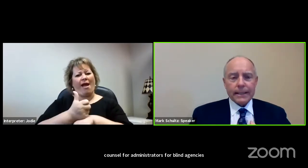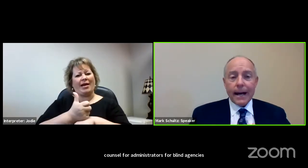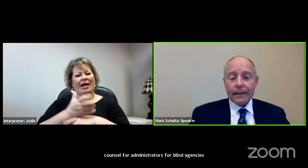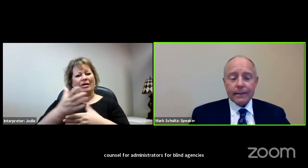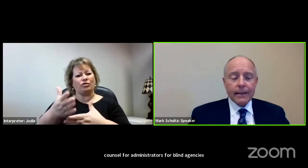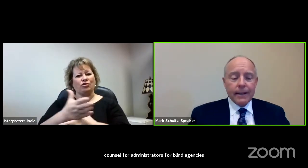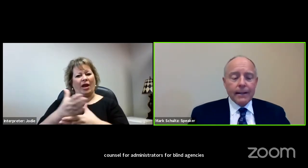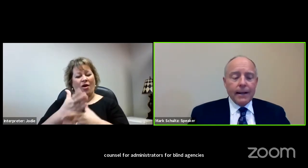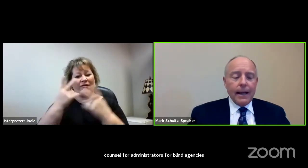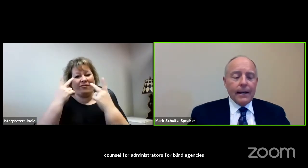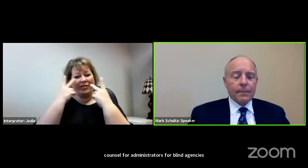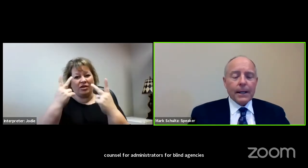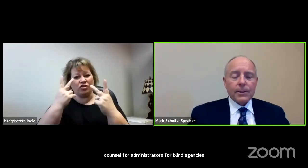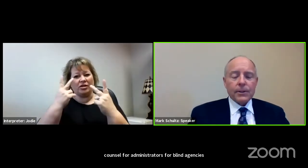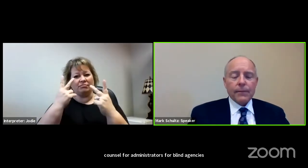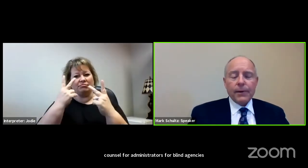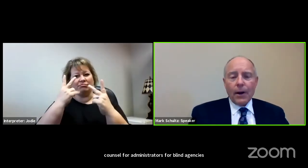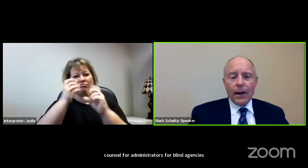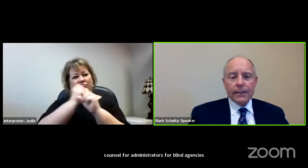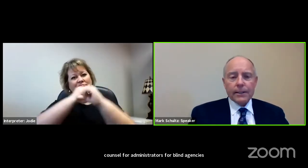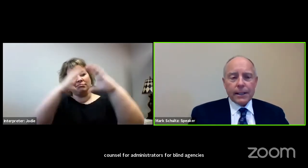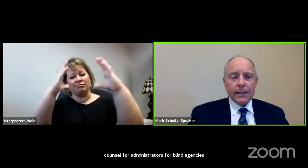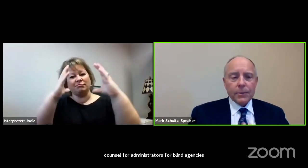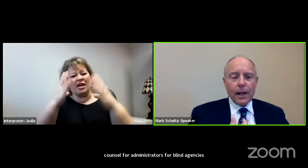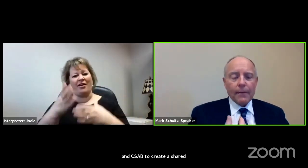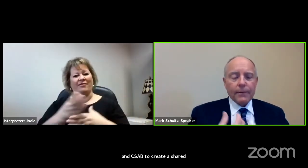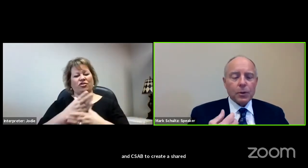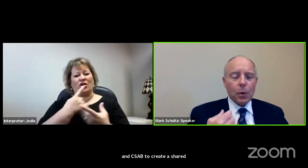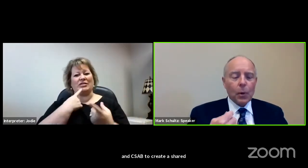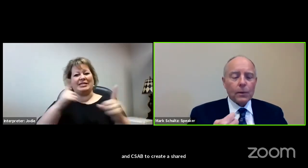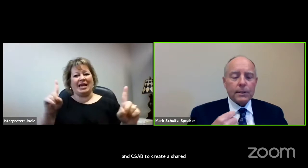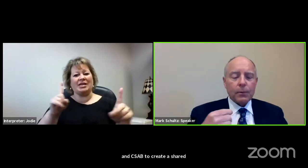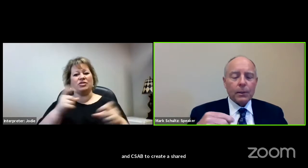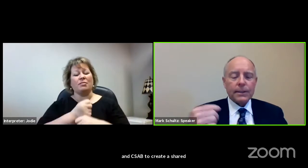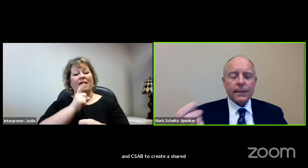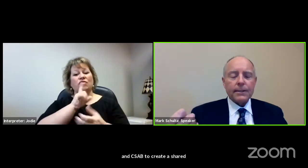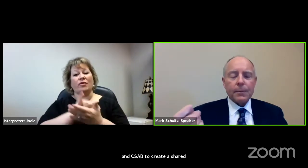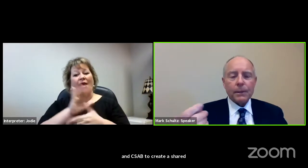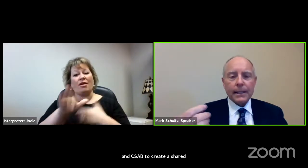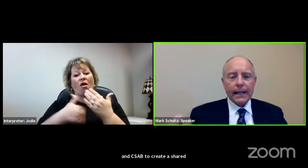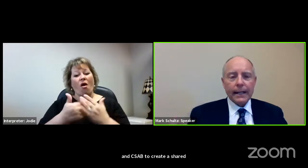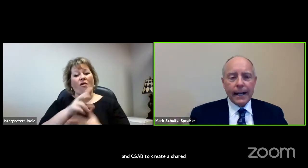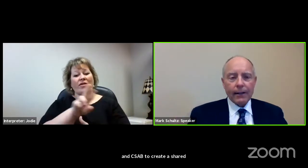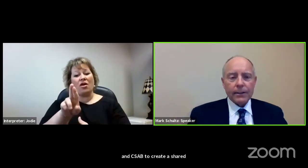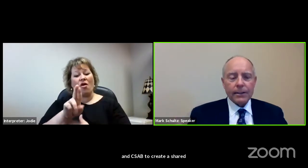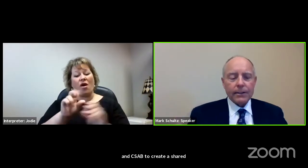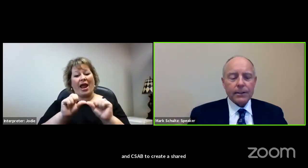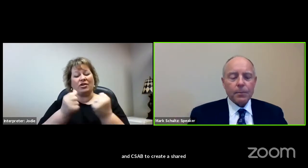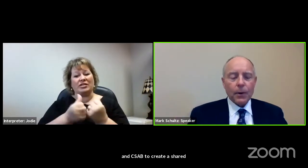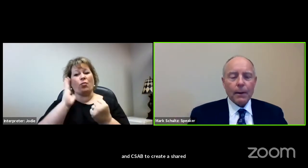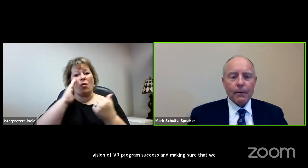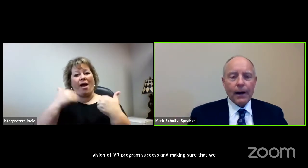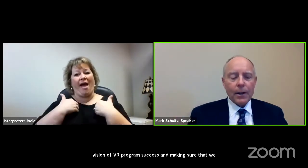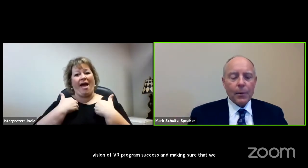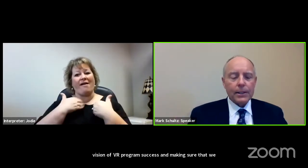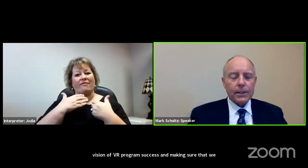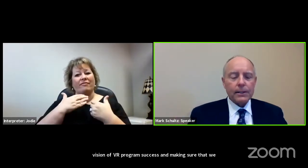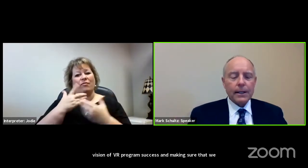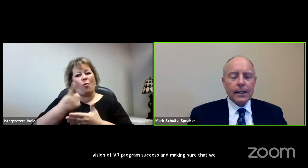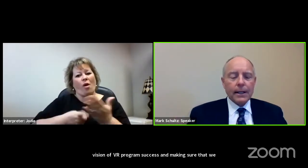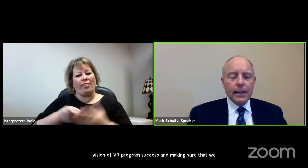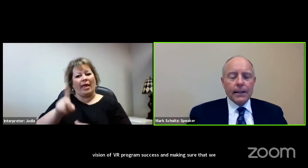program success and making sure that VR agencies will have the tools that will assist them with data analysis and program